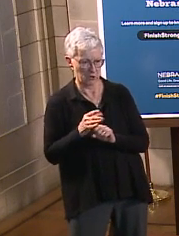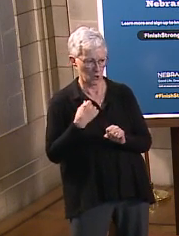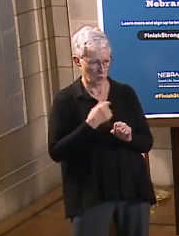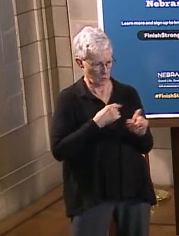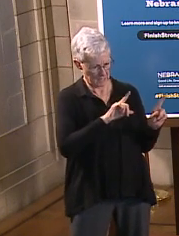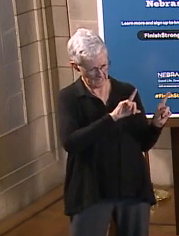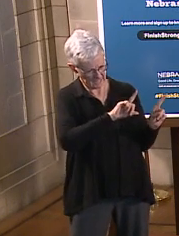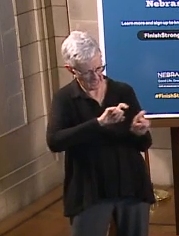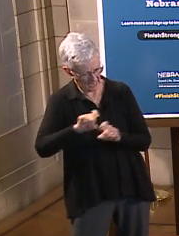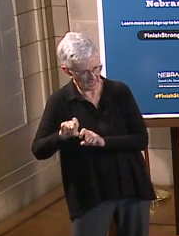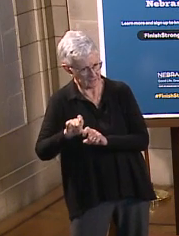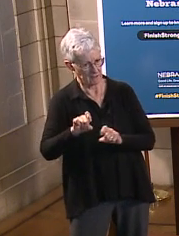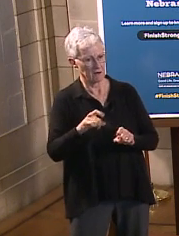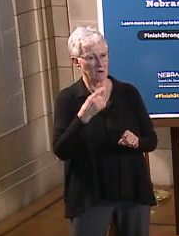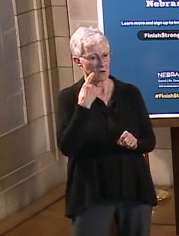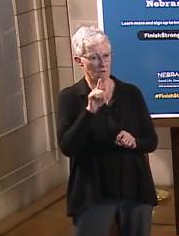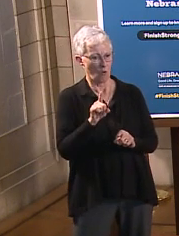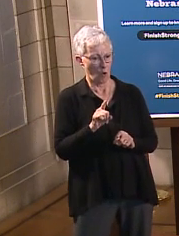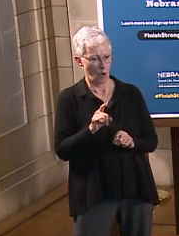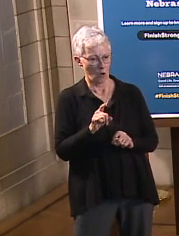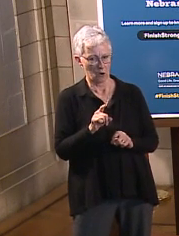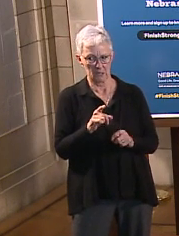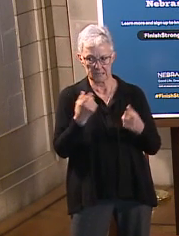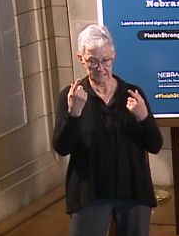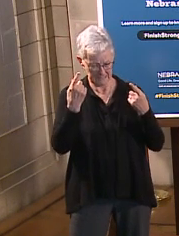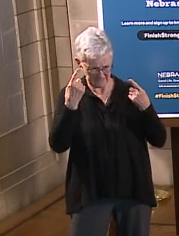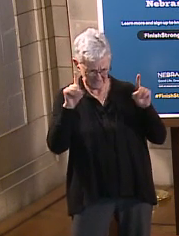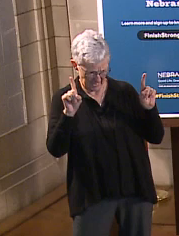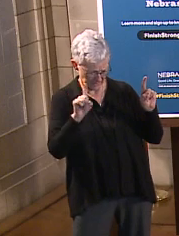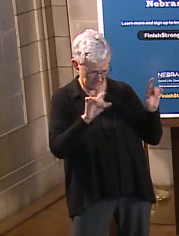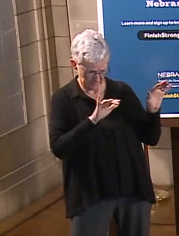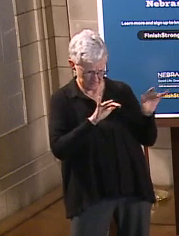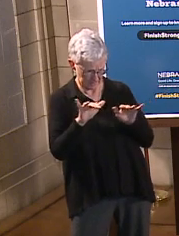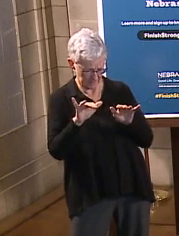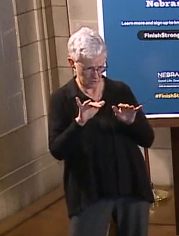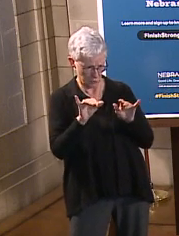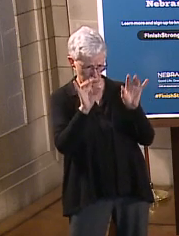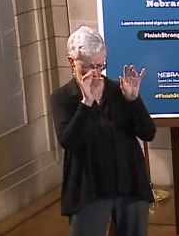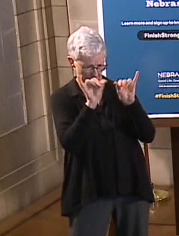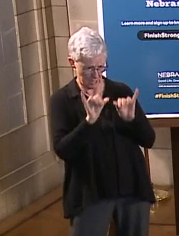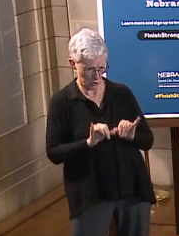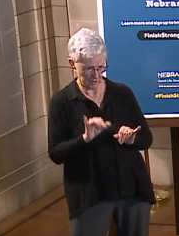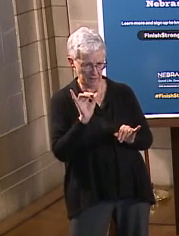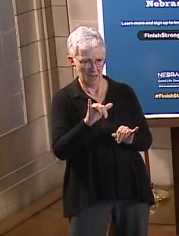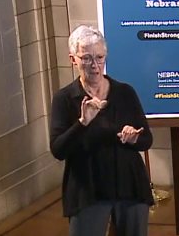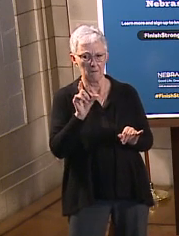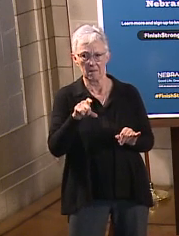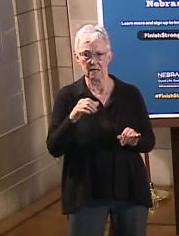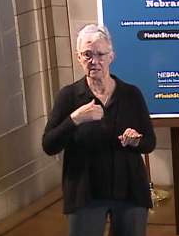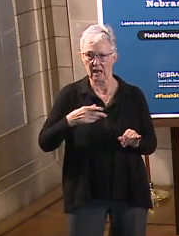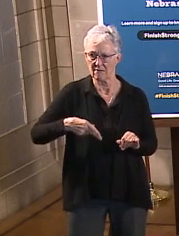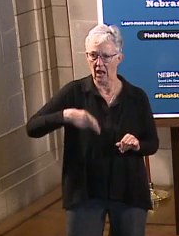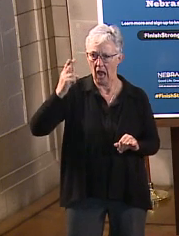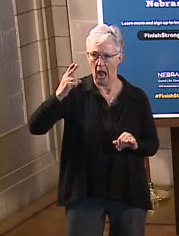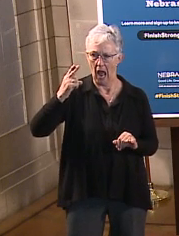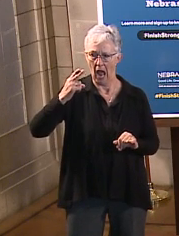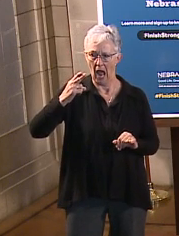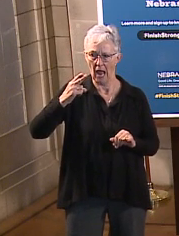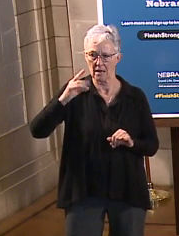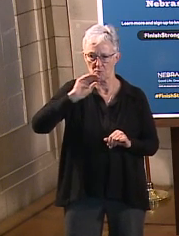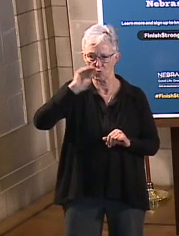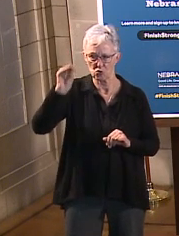And in order to be successful at that, we have to have a high level of virus that's present in the specimen that the